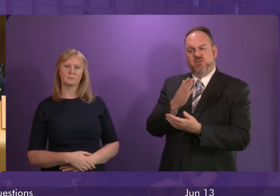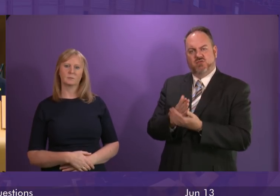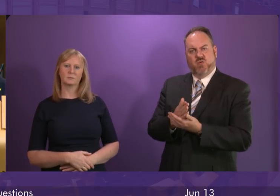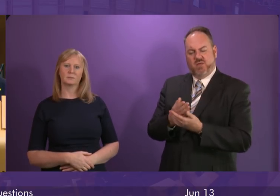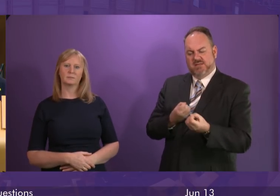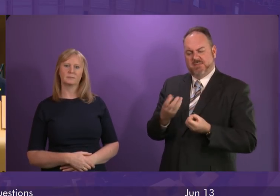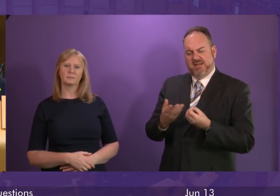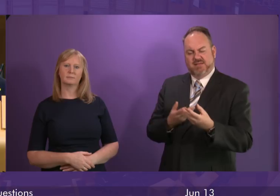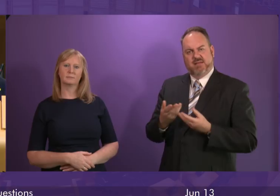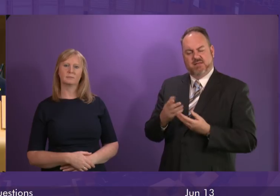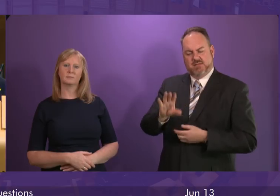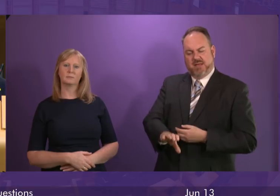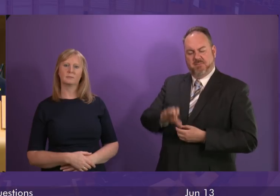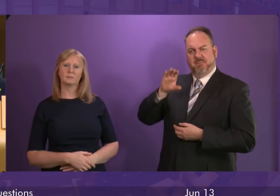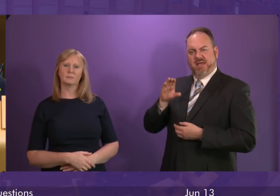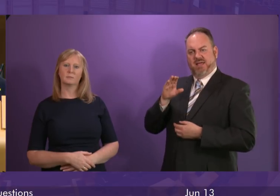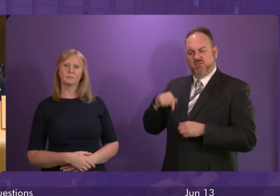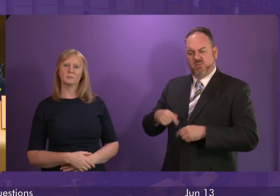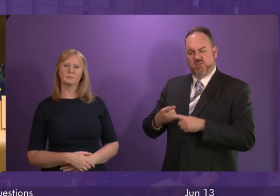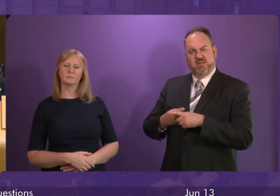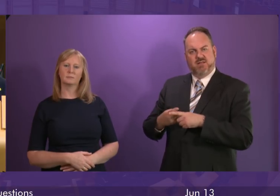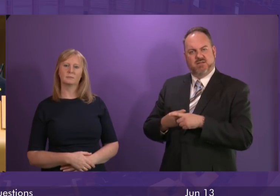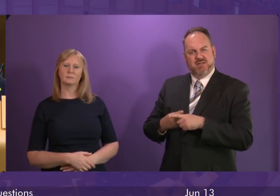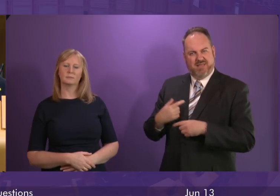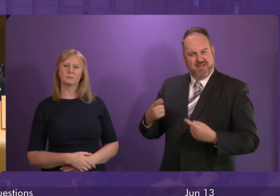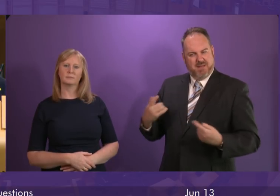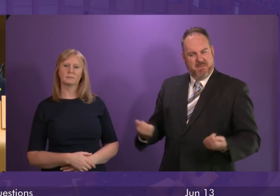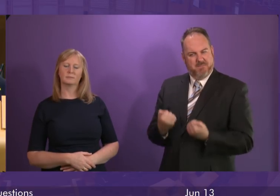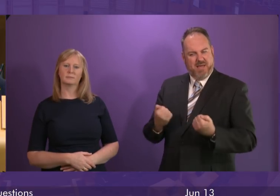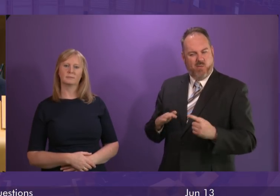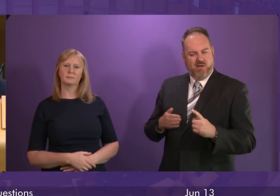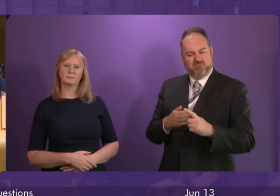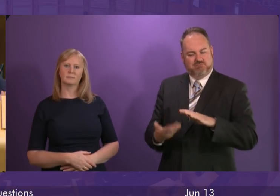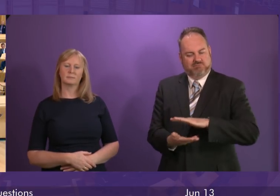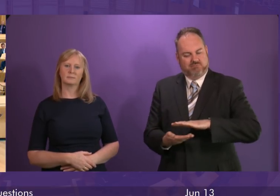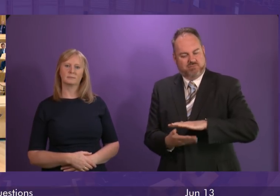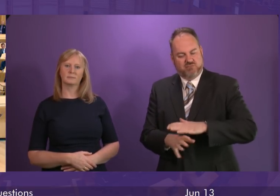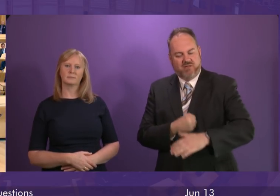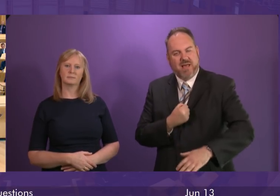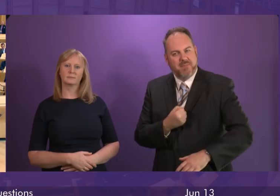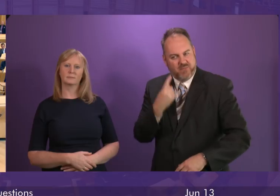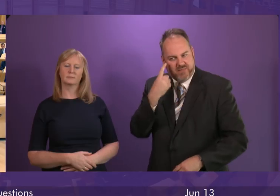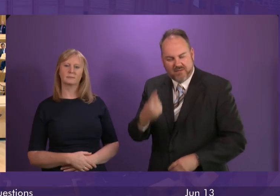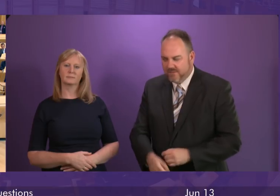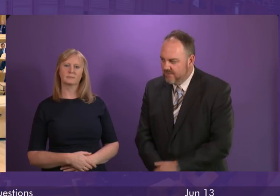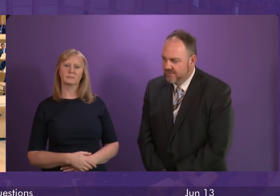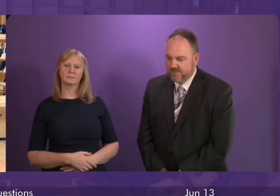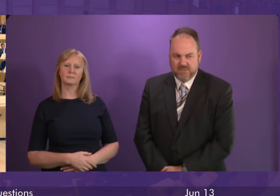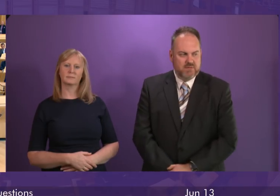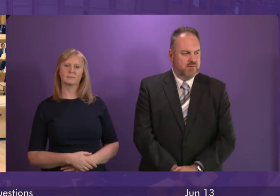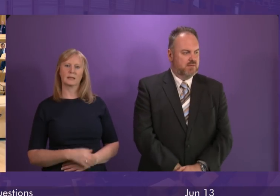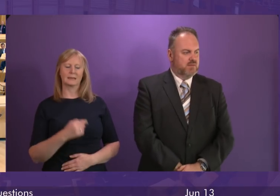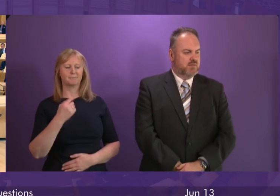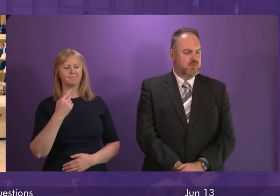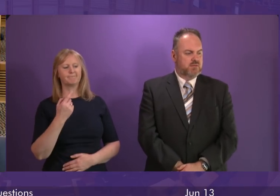Does the First Minister condemn this latest attempt at a power grab on Scotland's Parliament? First Minister. Well I